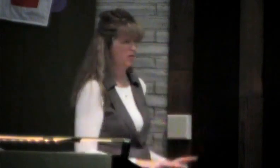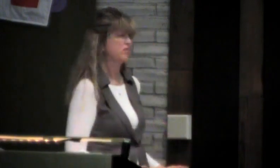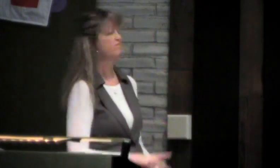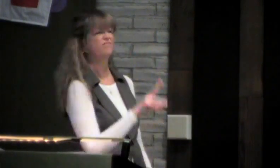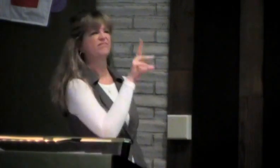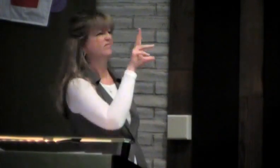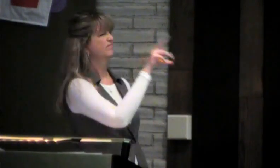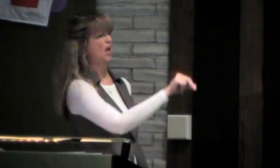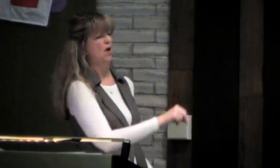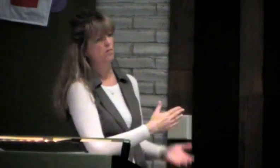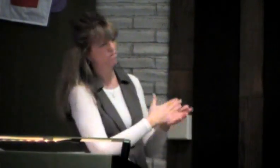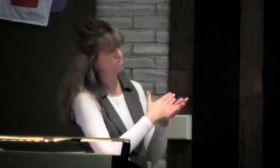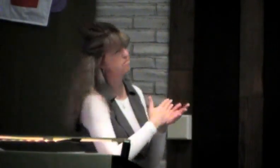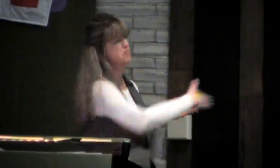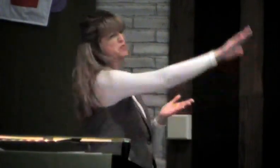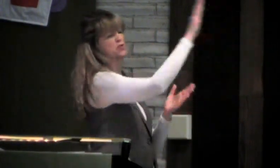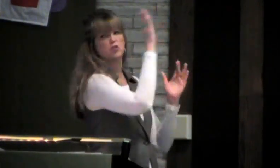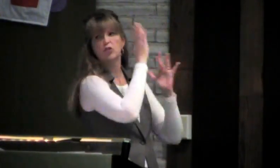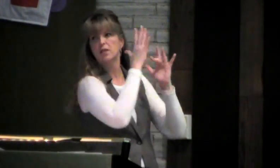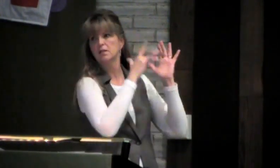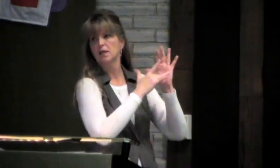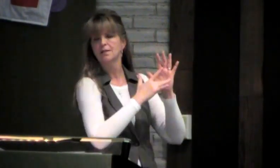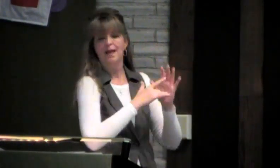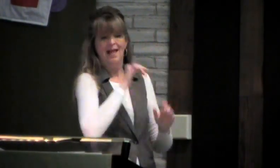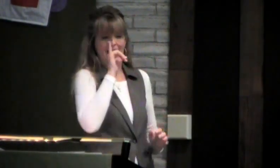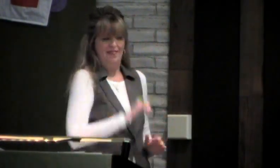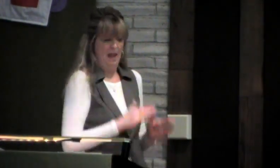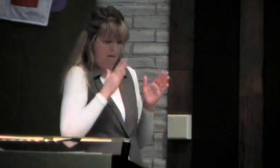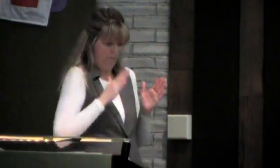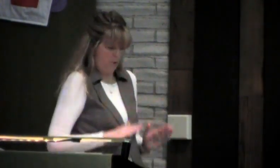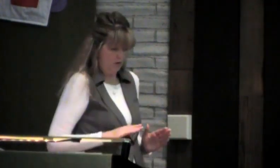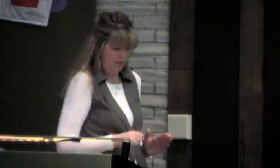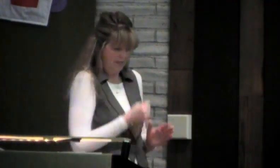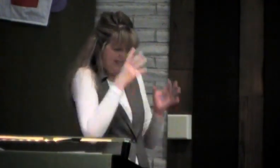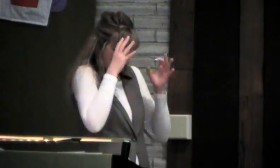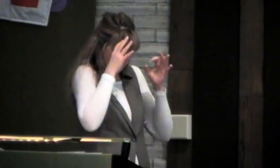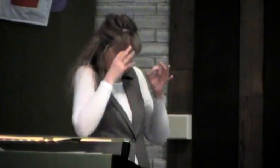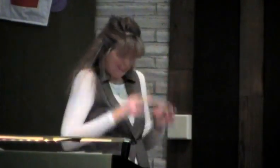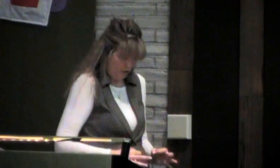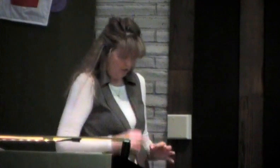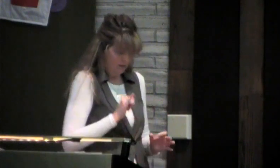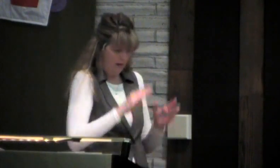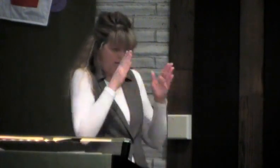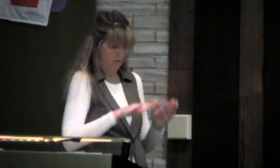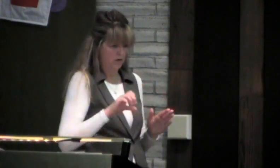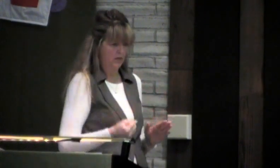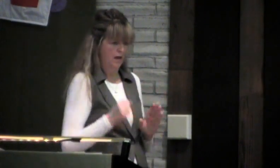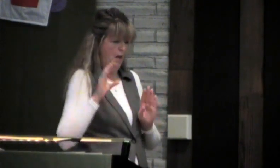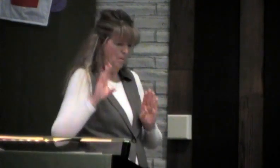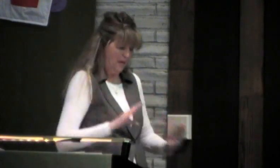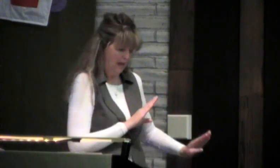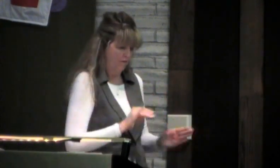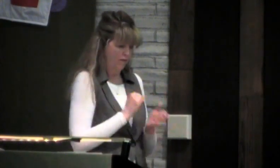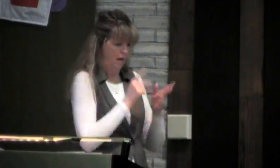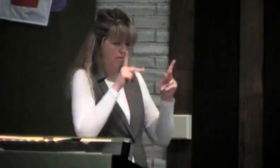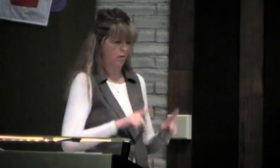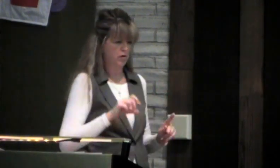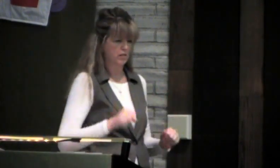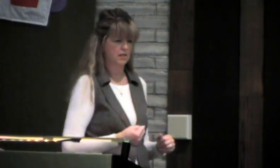show the persons, and if a person says, no, sorry, I rejected Jesus, that is their personal decision, it's